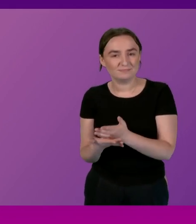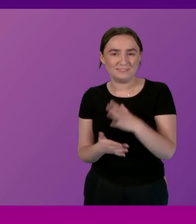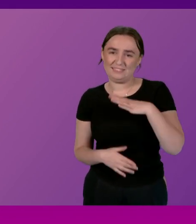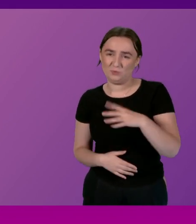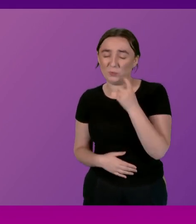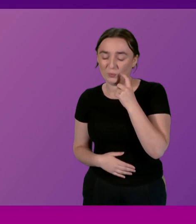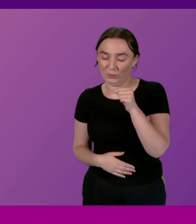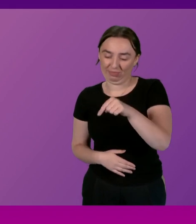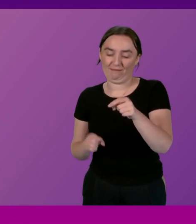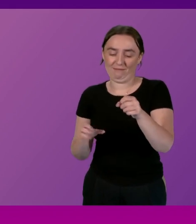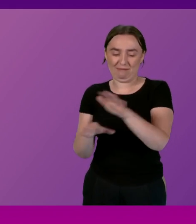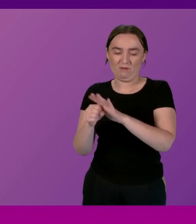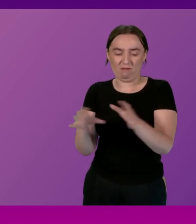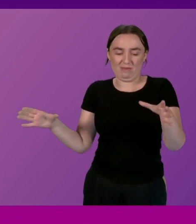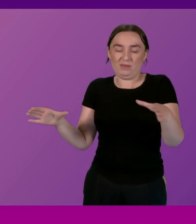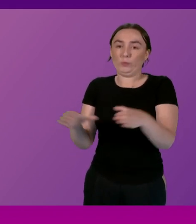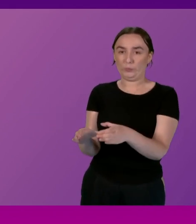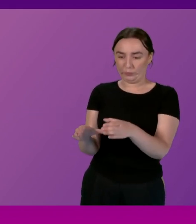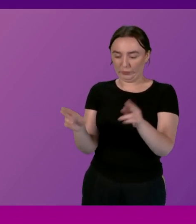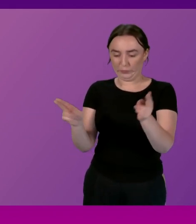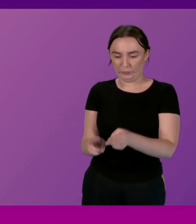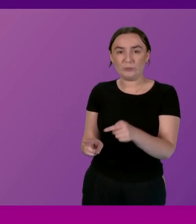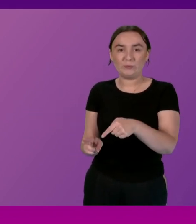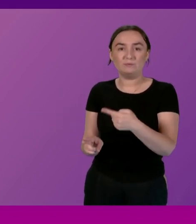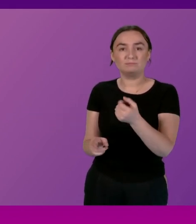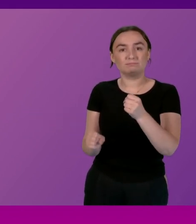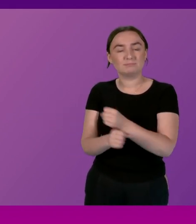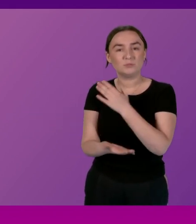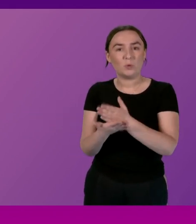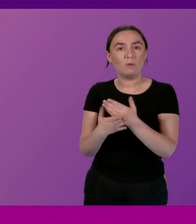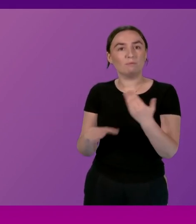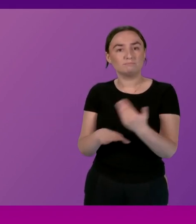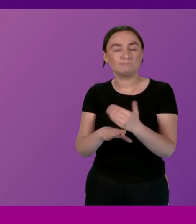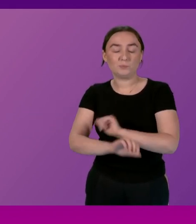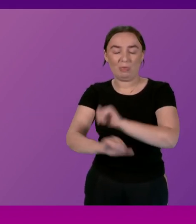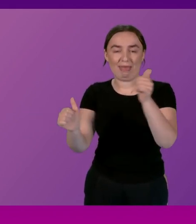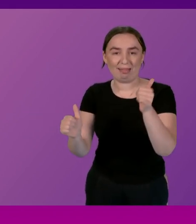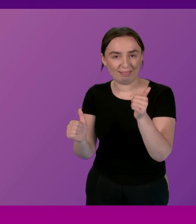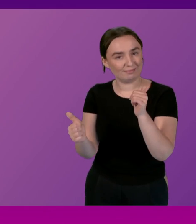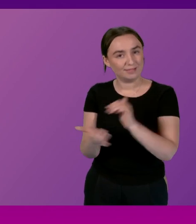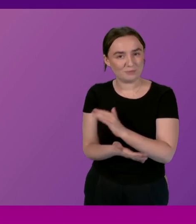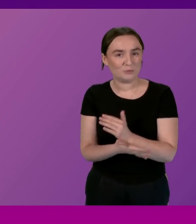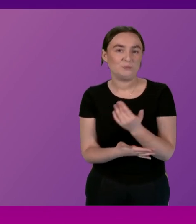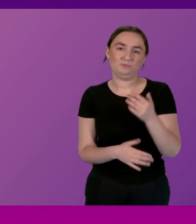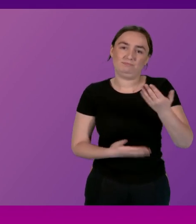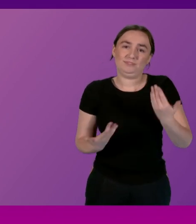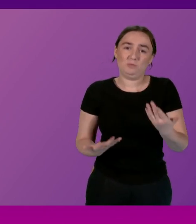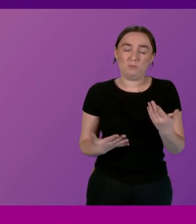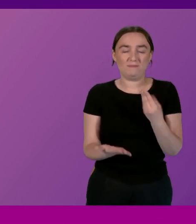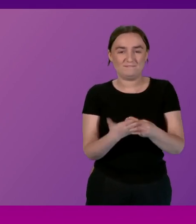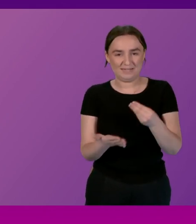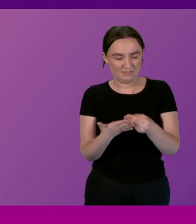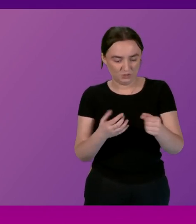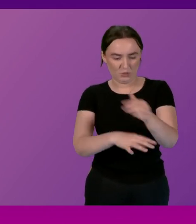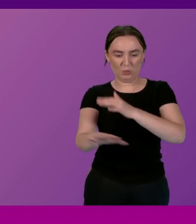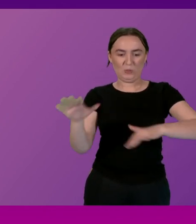and ensure that we are as efficient as possible particularly in a challenging financial landscape